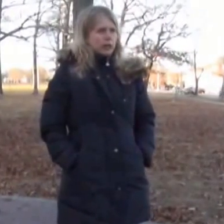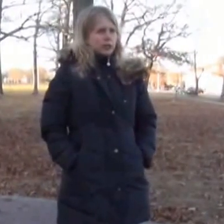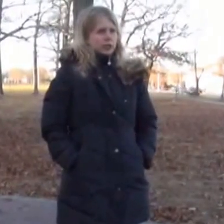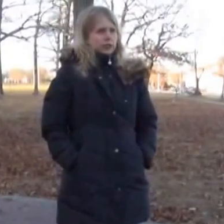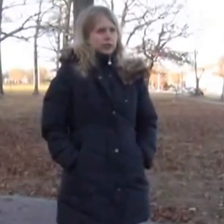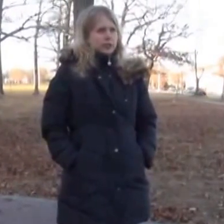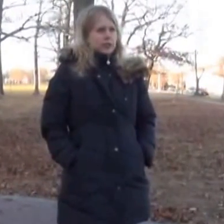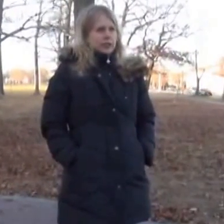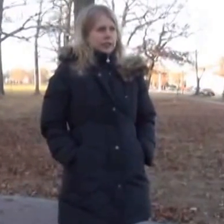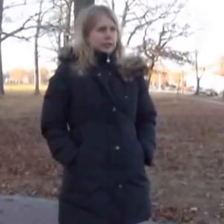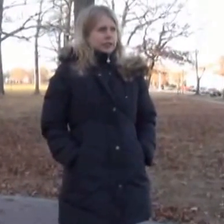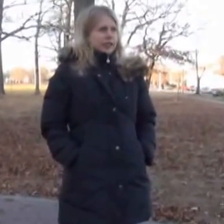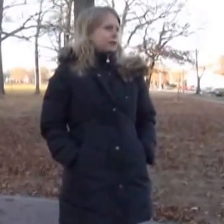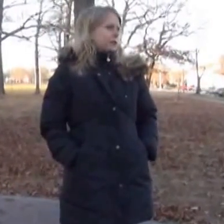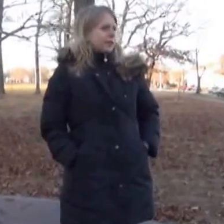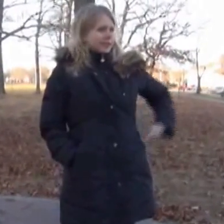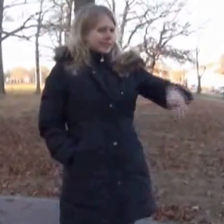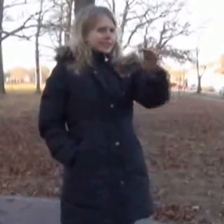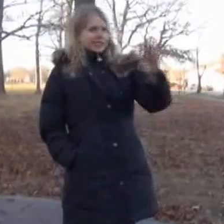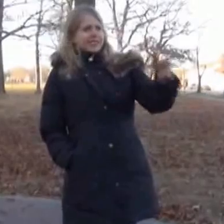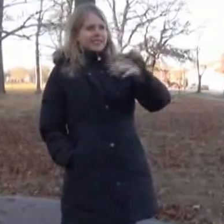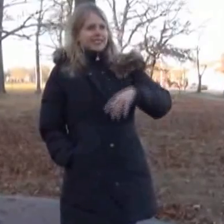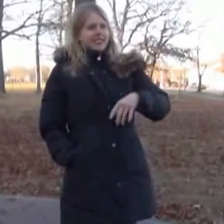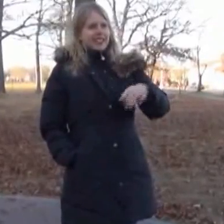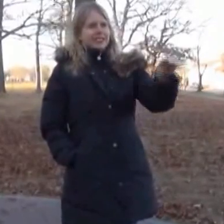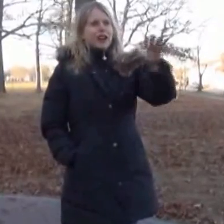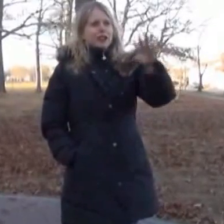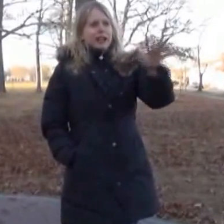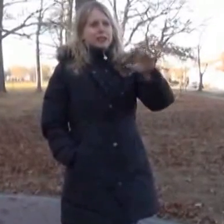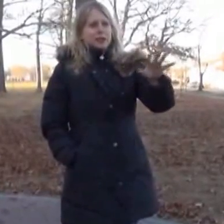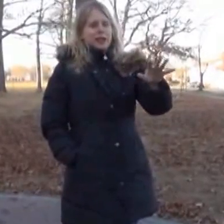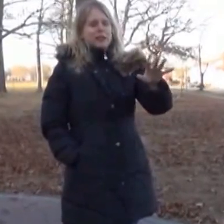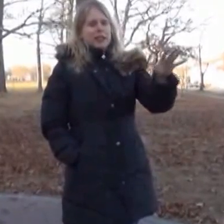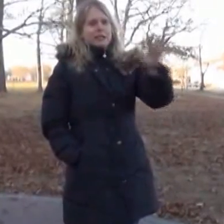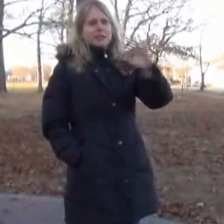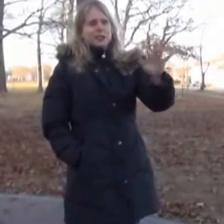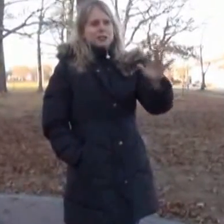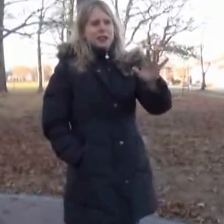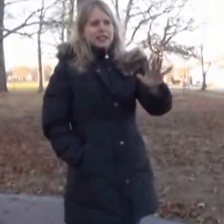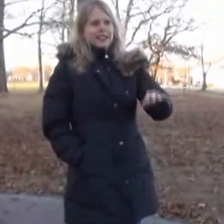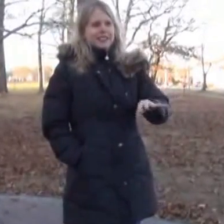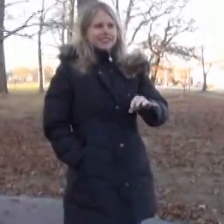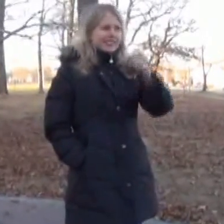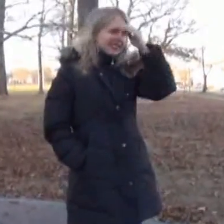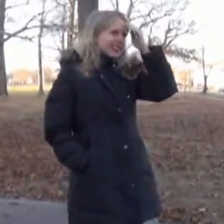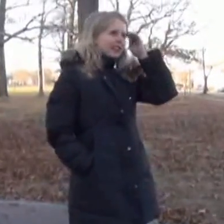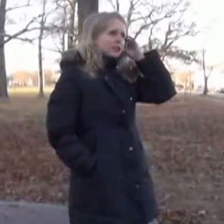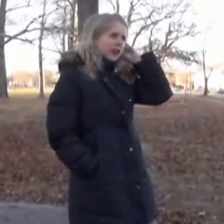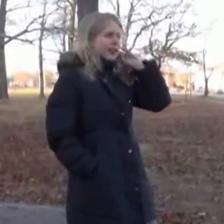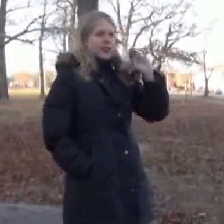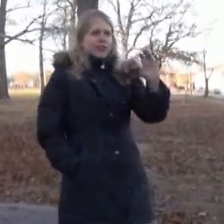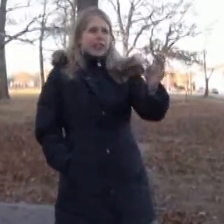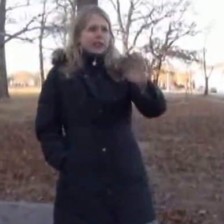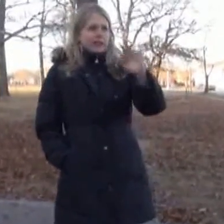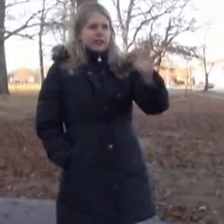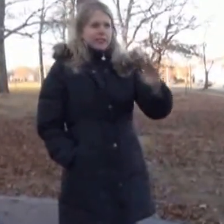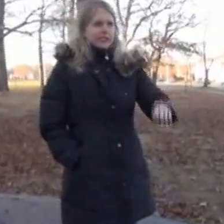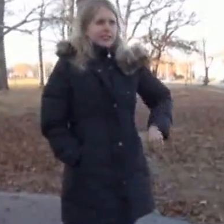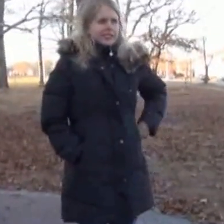questions. I was sort of... I saw you guys were coming. was just trying to... I've started, but I'm... Don't find parking.